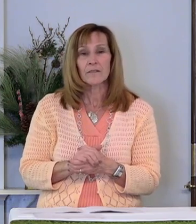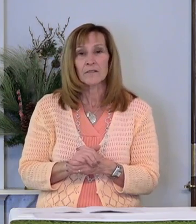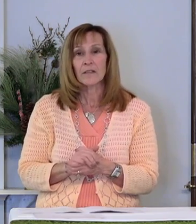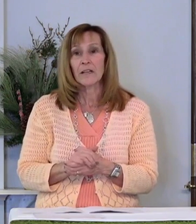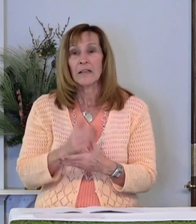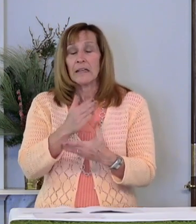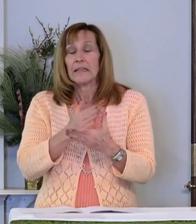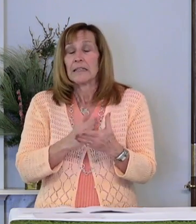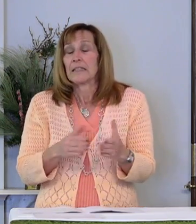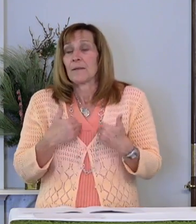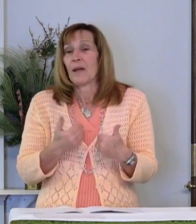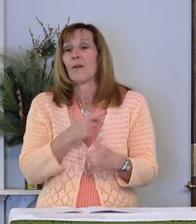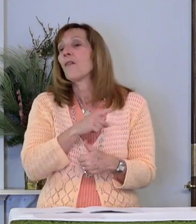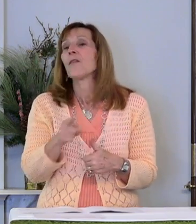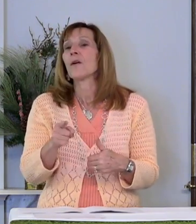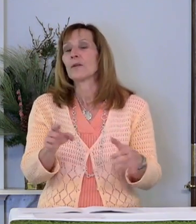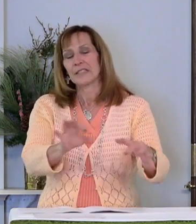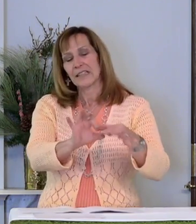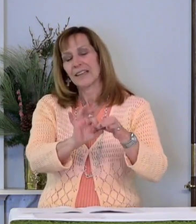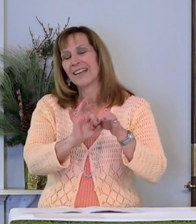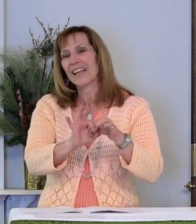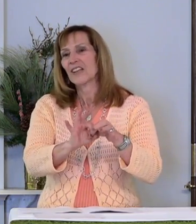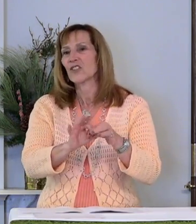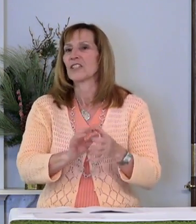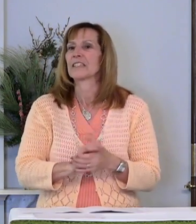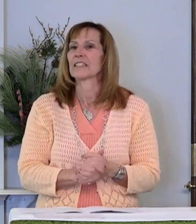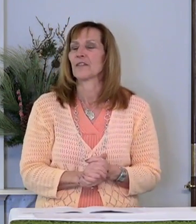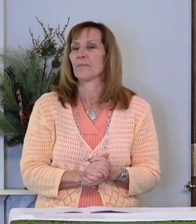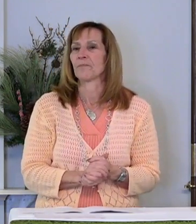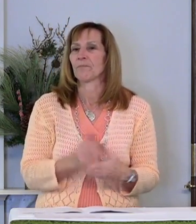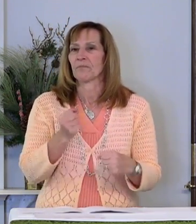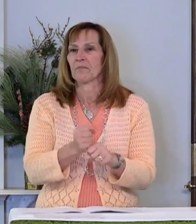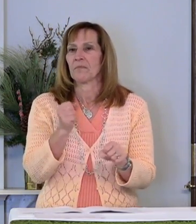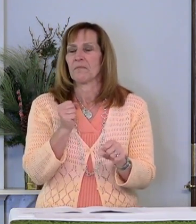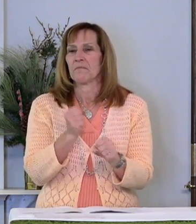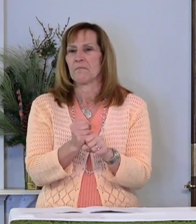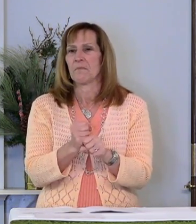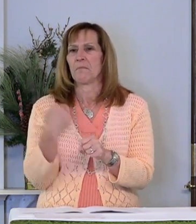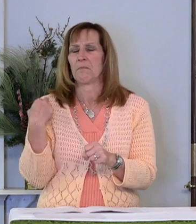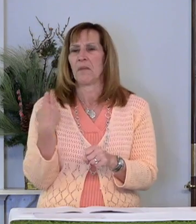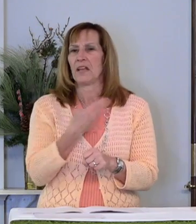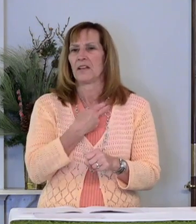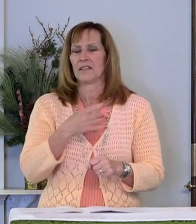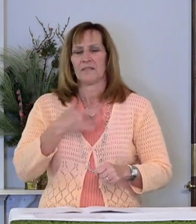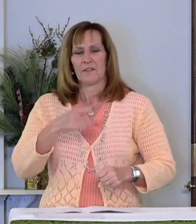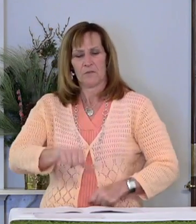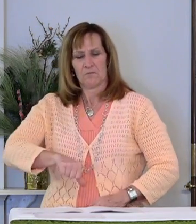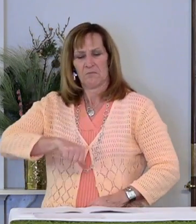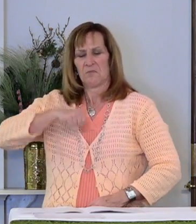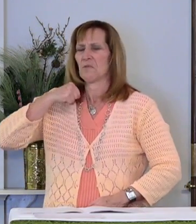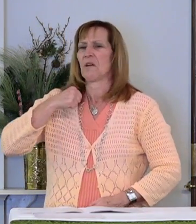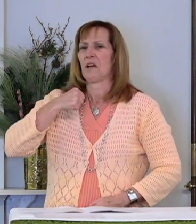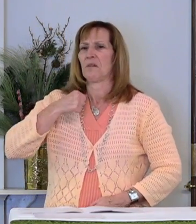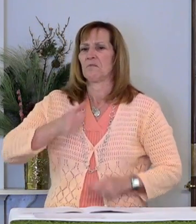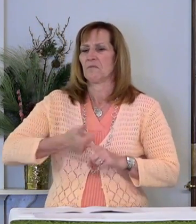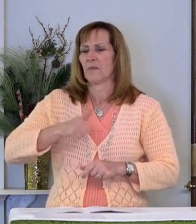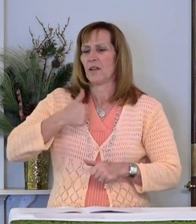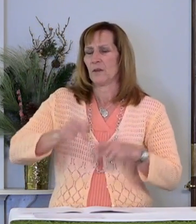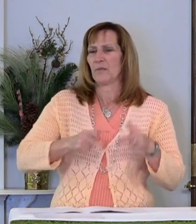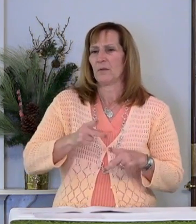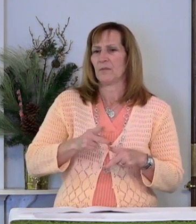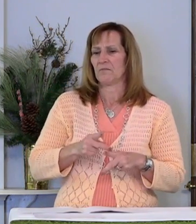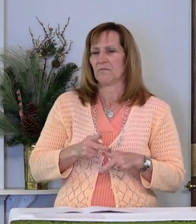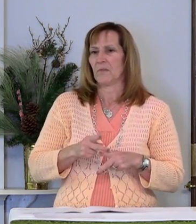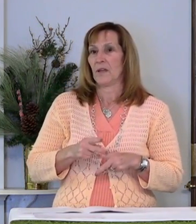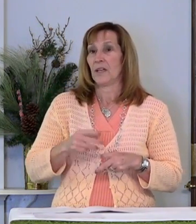somehow those connections make us stand out from the crowd, at